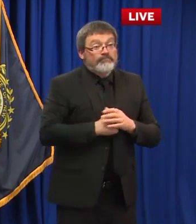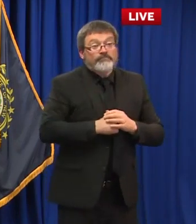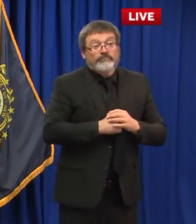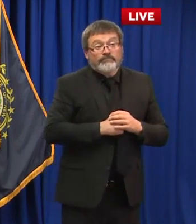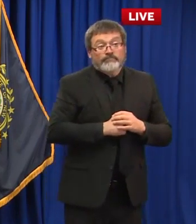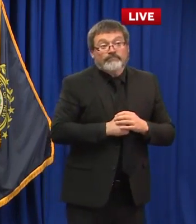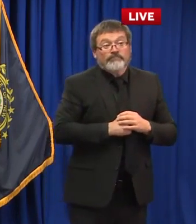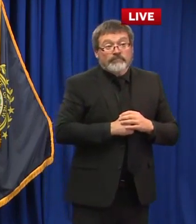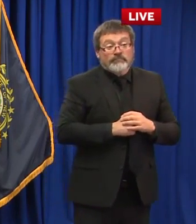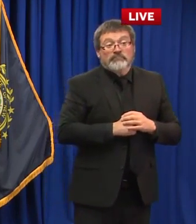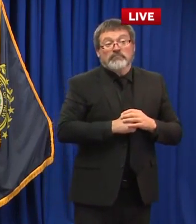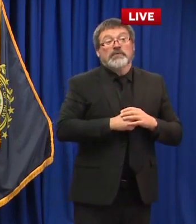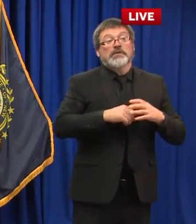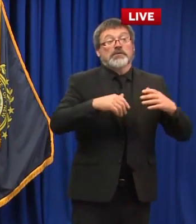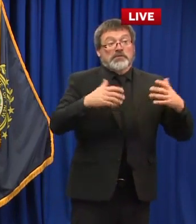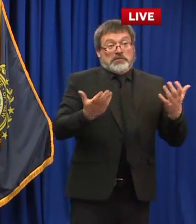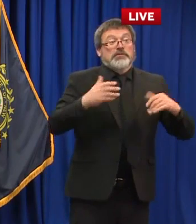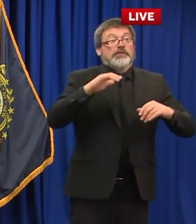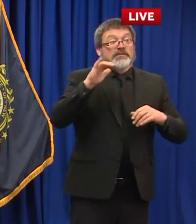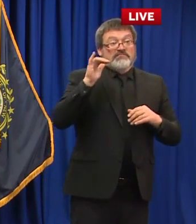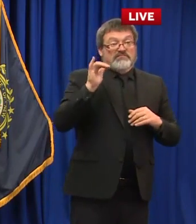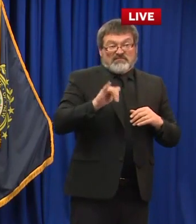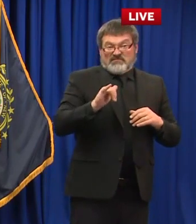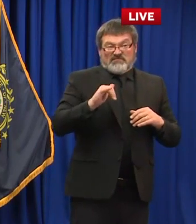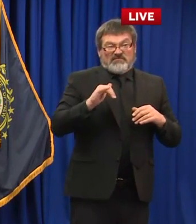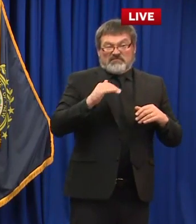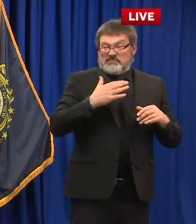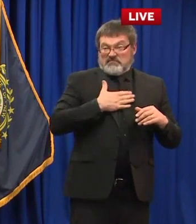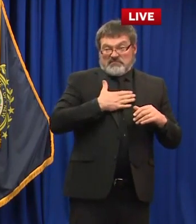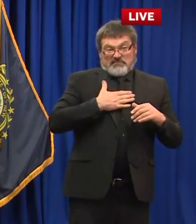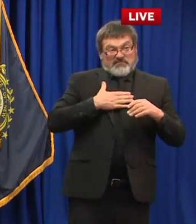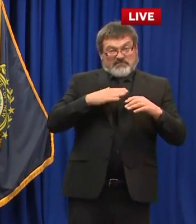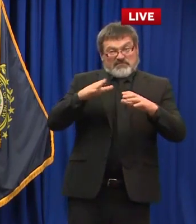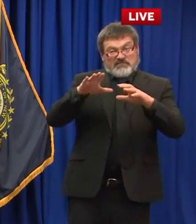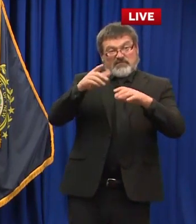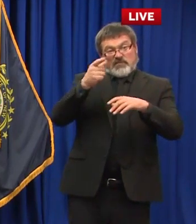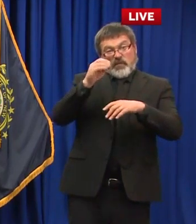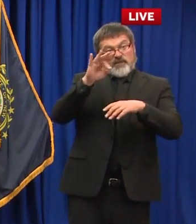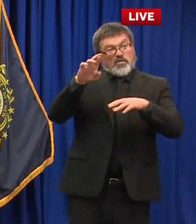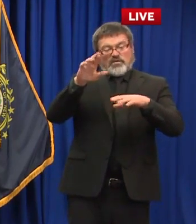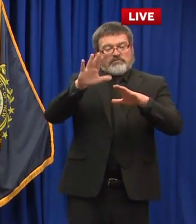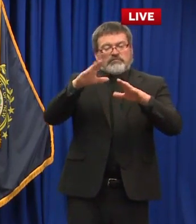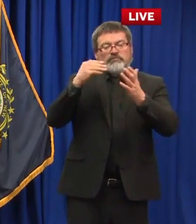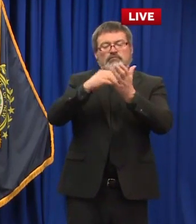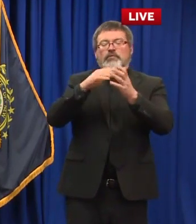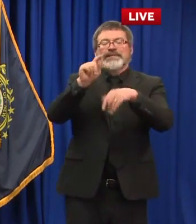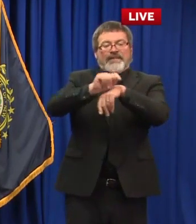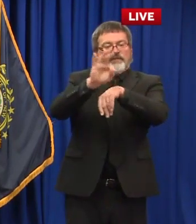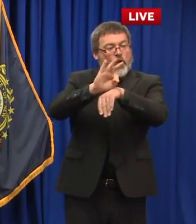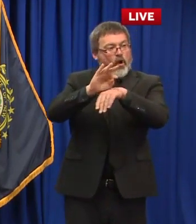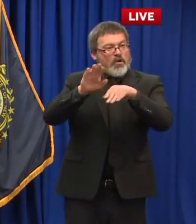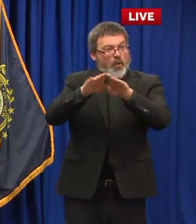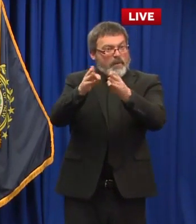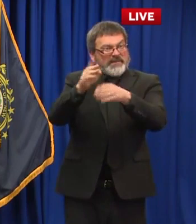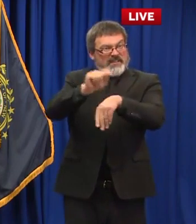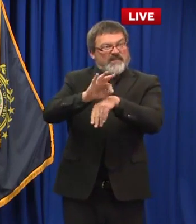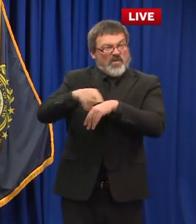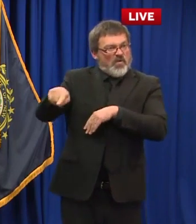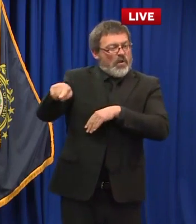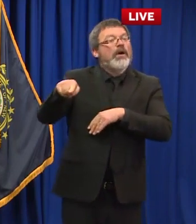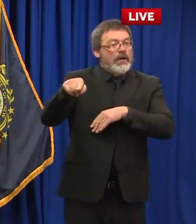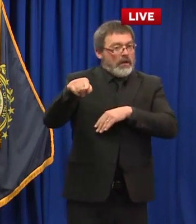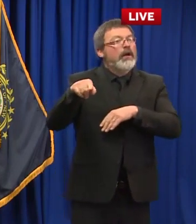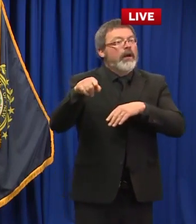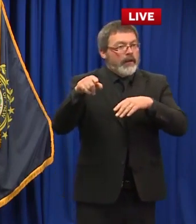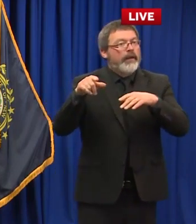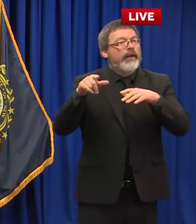possible and so uh to the reopen committee everyone that was part of that the legislative advisory piece of that committee um uh the